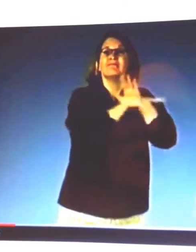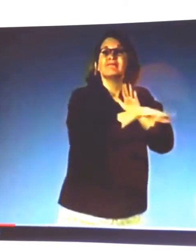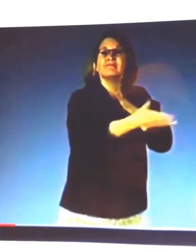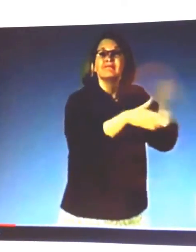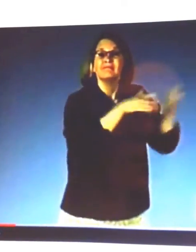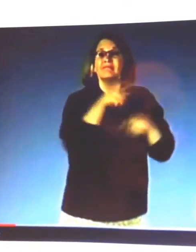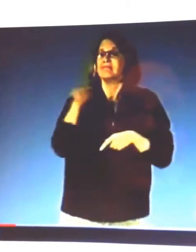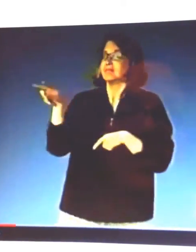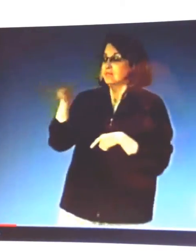die. But the Jewish people...